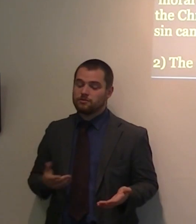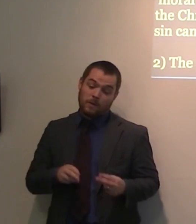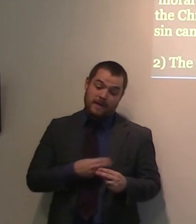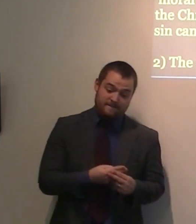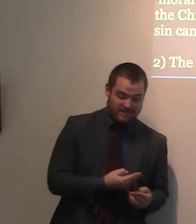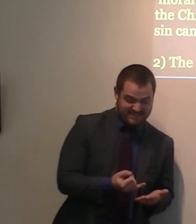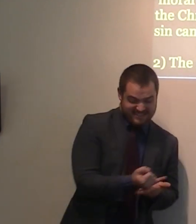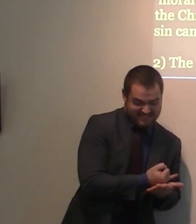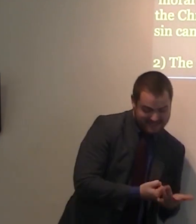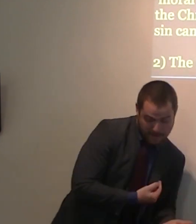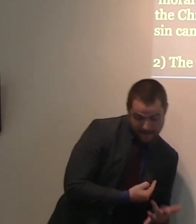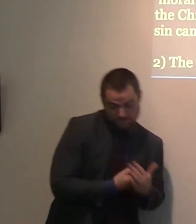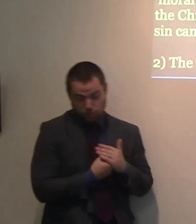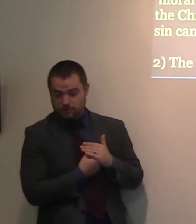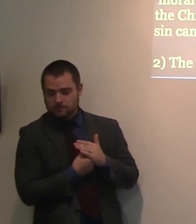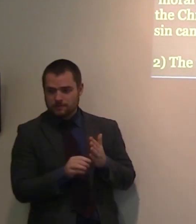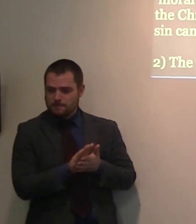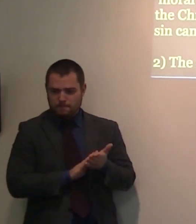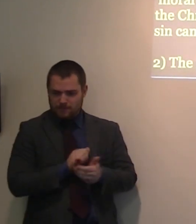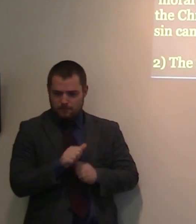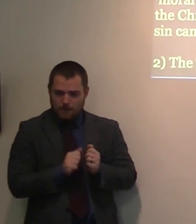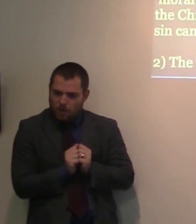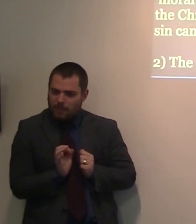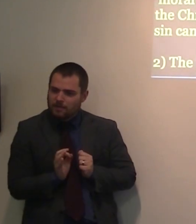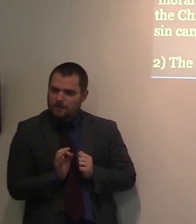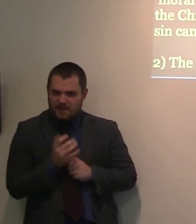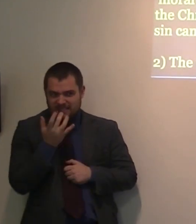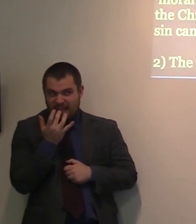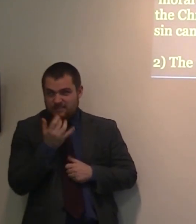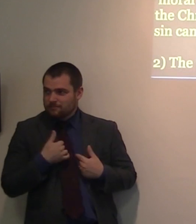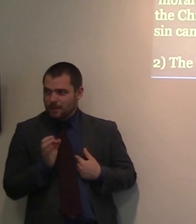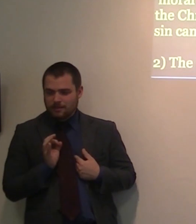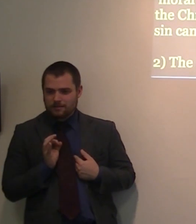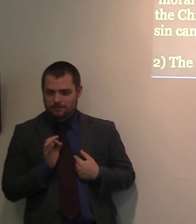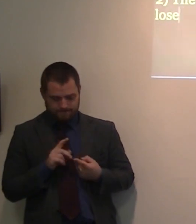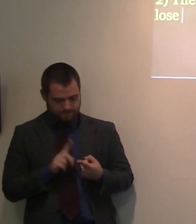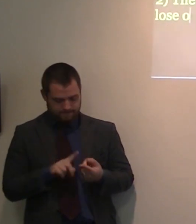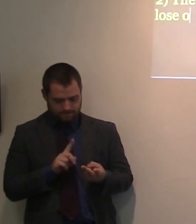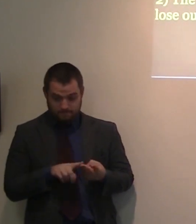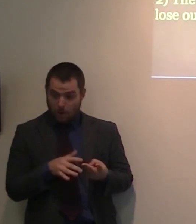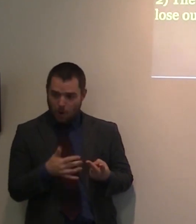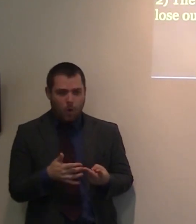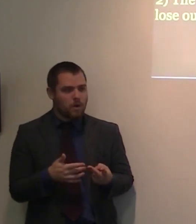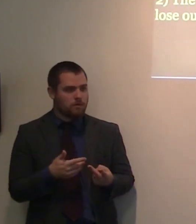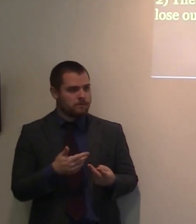And again, this is a whole study, we can go through here. But, the fear of man, to please man, being a yes man.